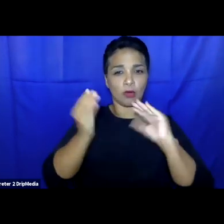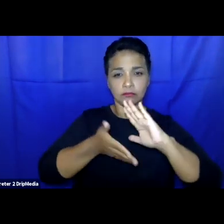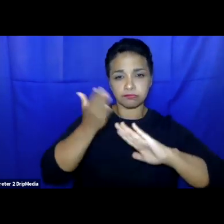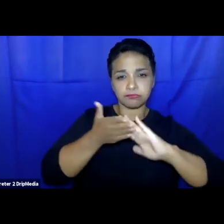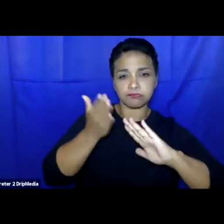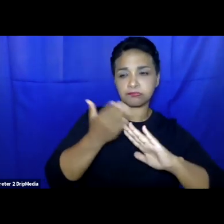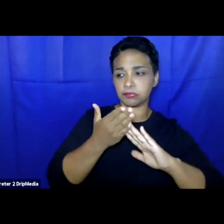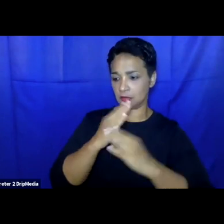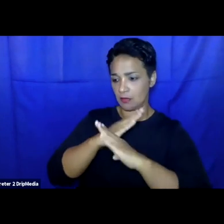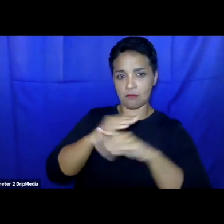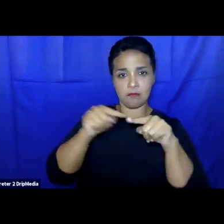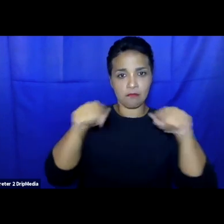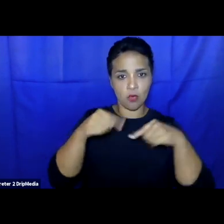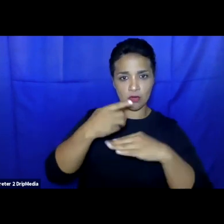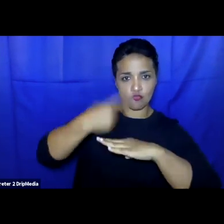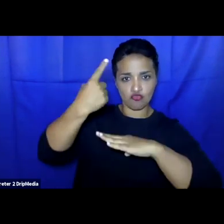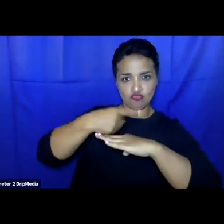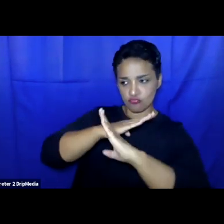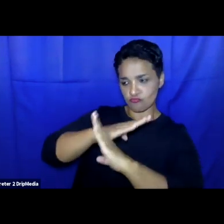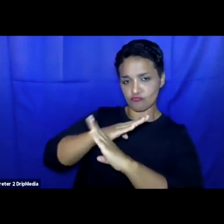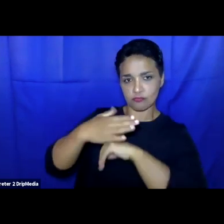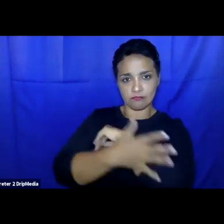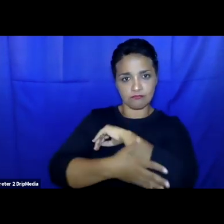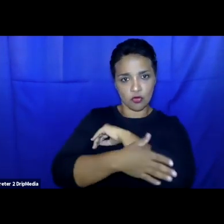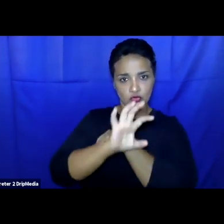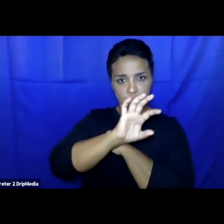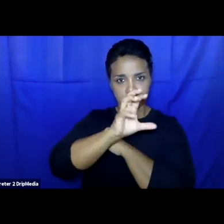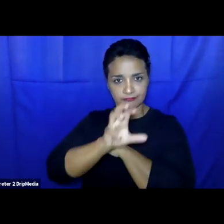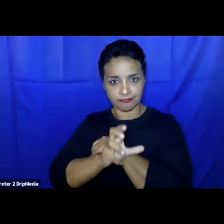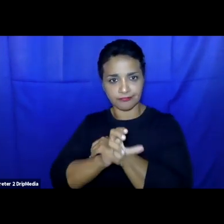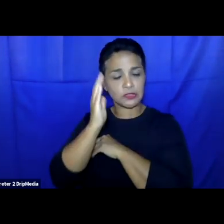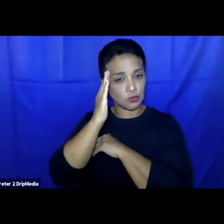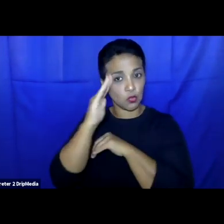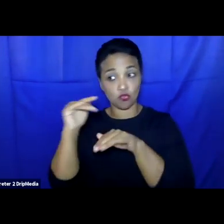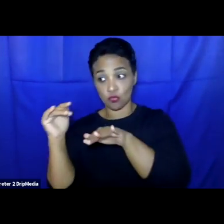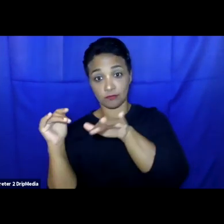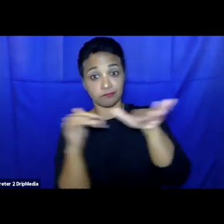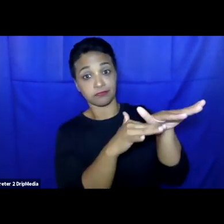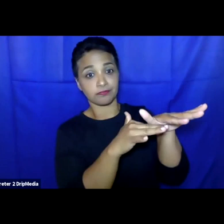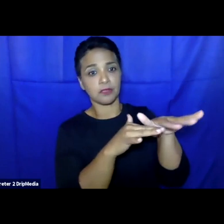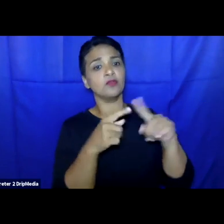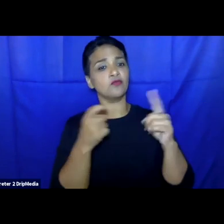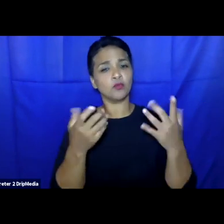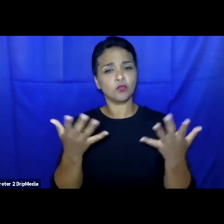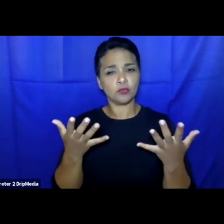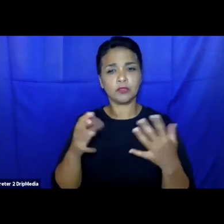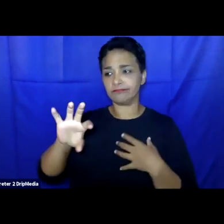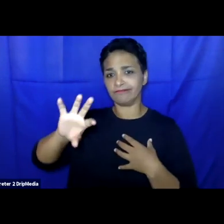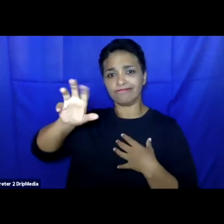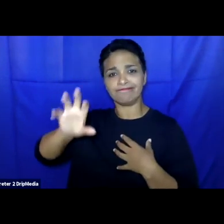based on the assumption that a relevant share of asylum seekers arriving in the EU come from countries with a low recognition rates or